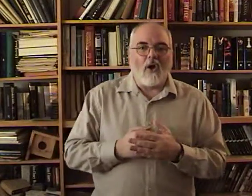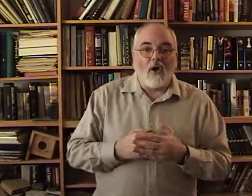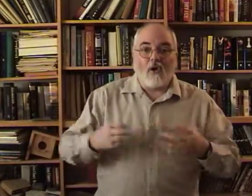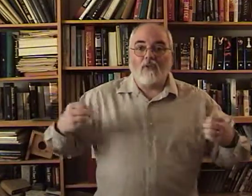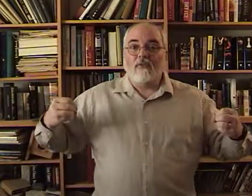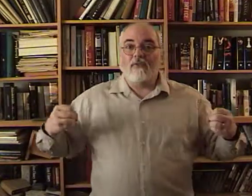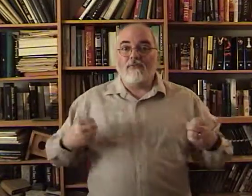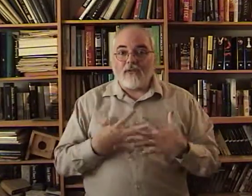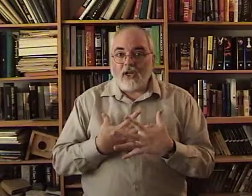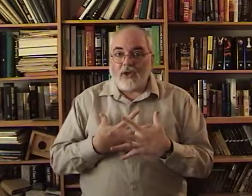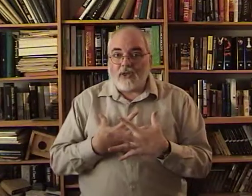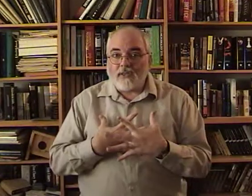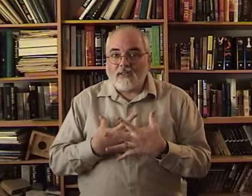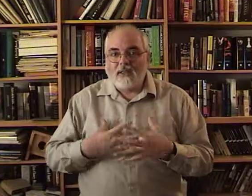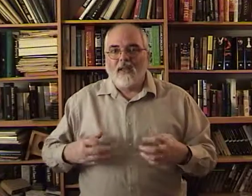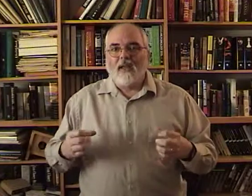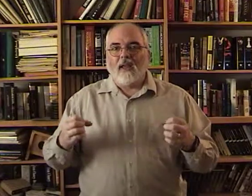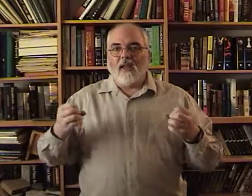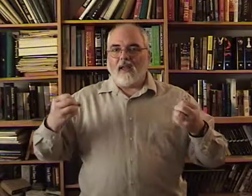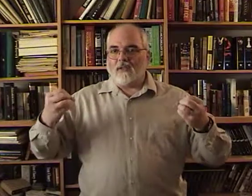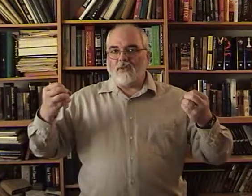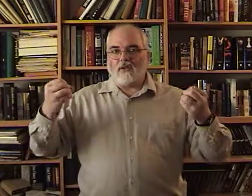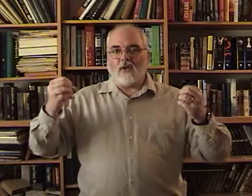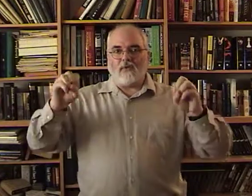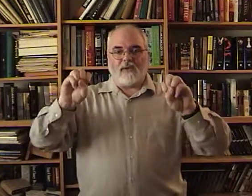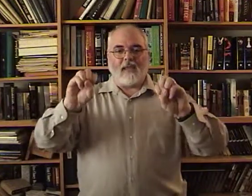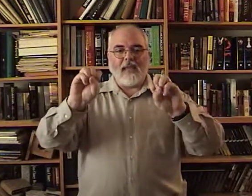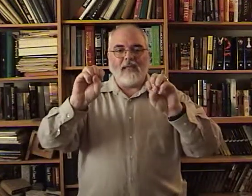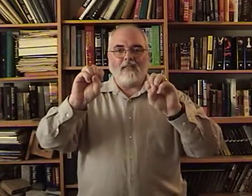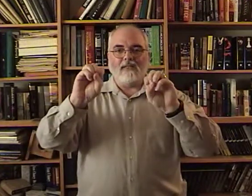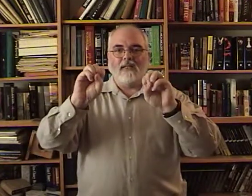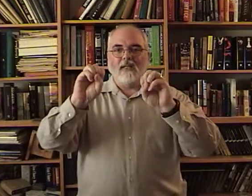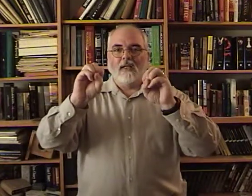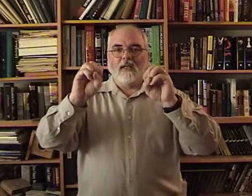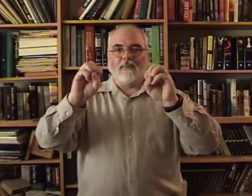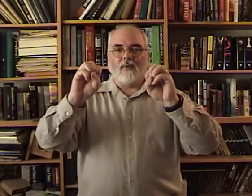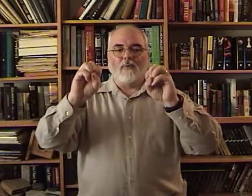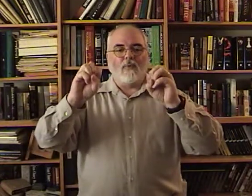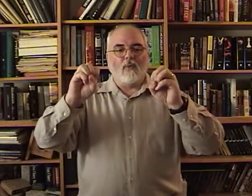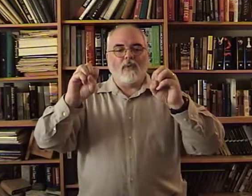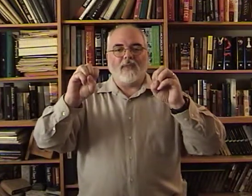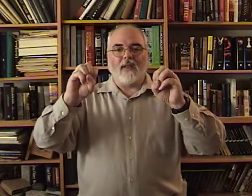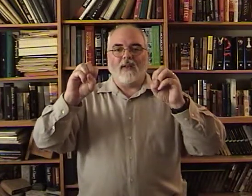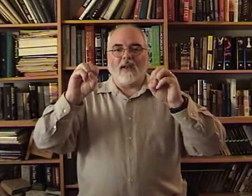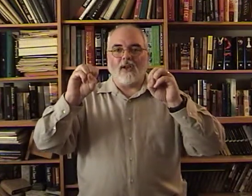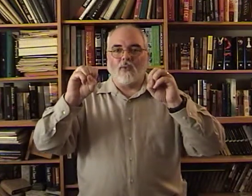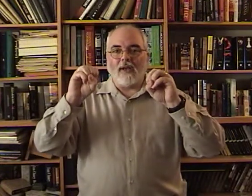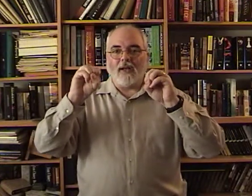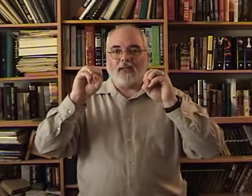All. Fears. It starts off with hands. With the. Like you're ready to.